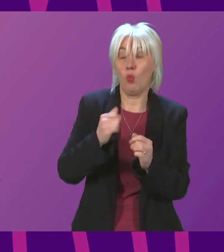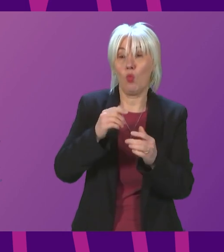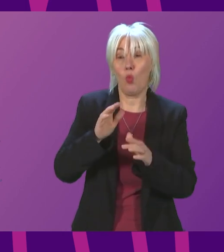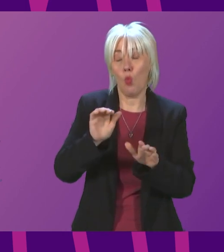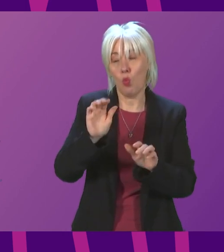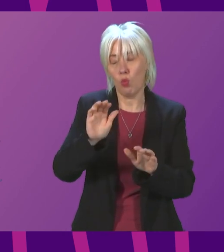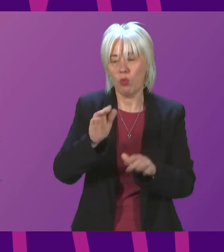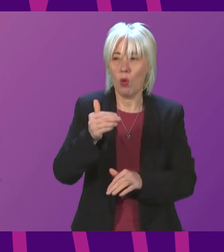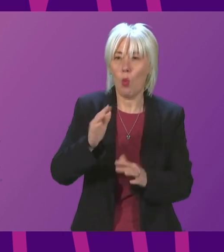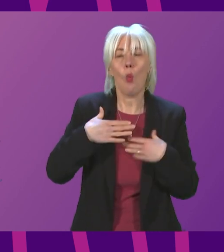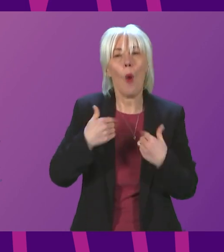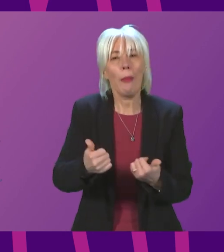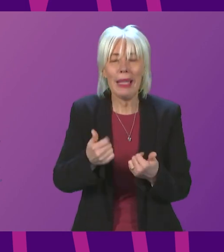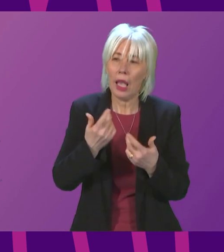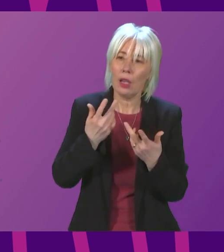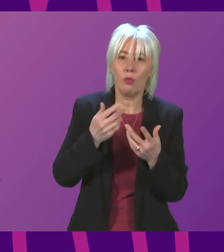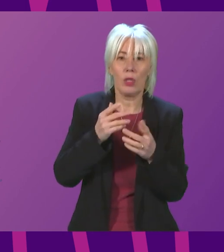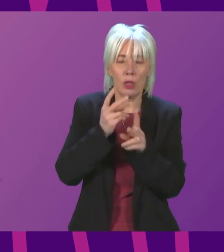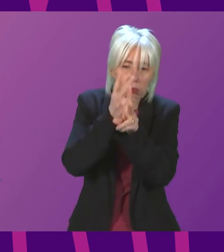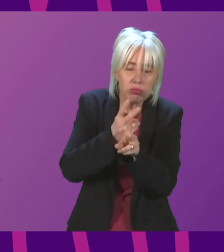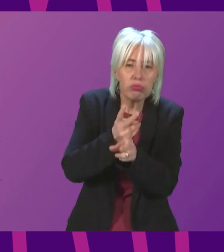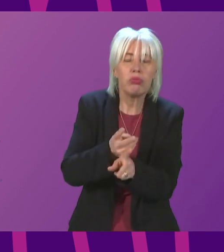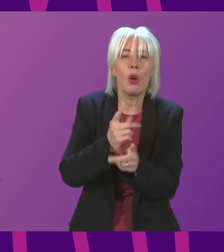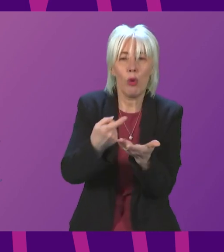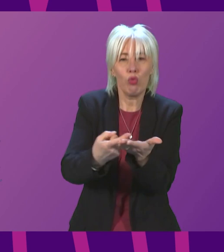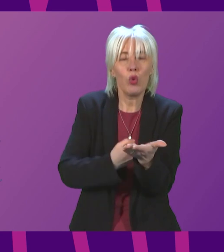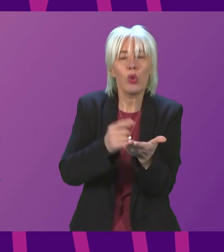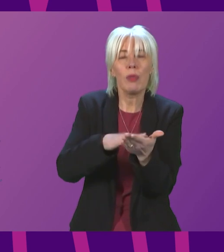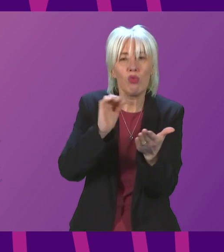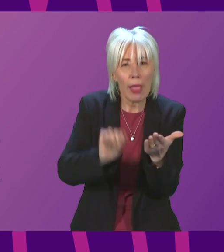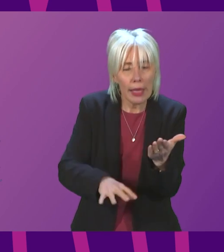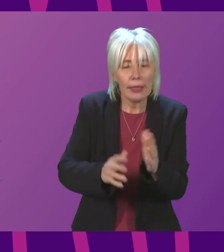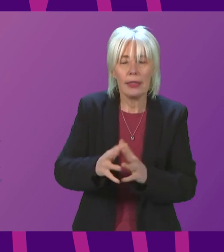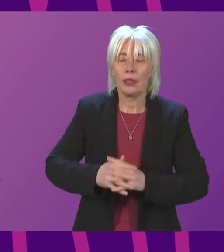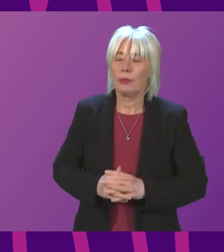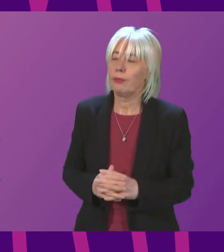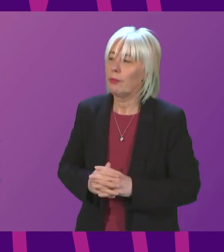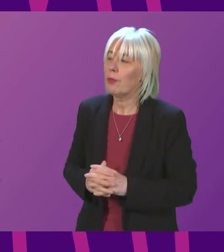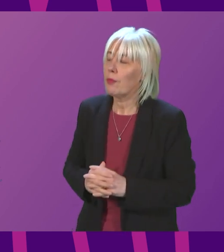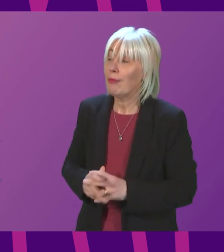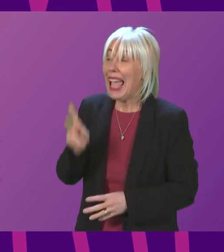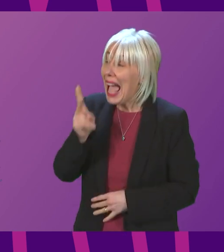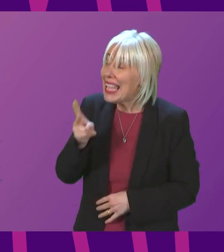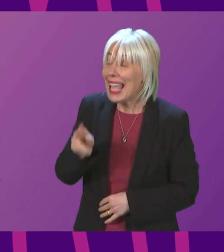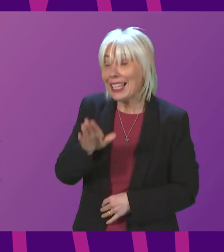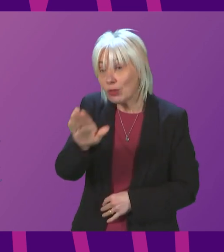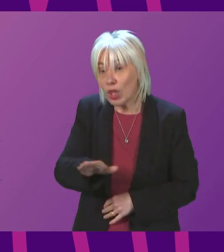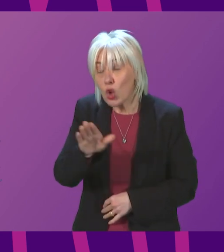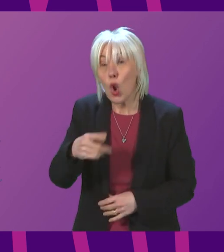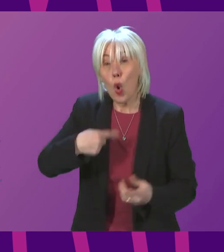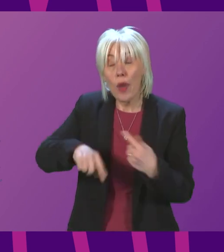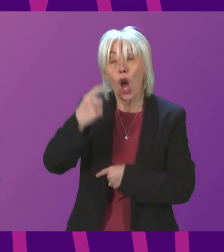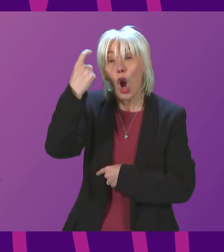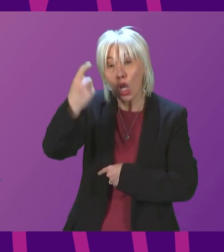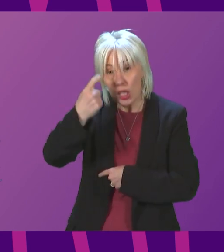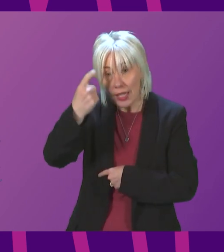relaxed First Minister Well further to my last answer let me just give an assurance again that we are considering have